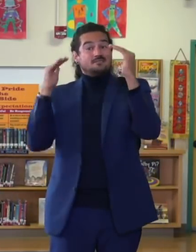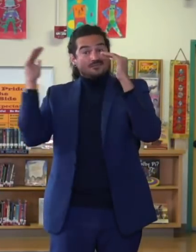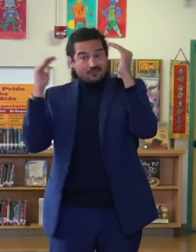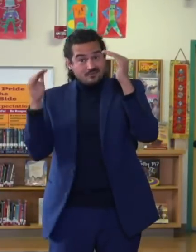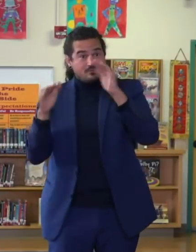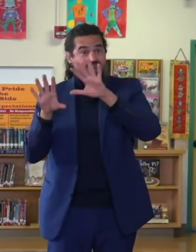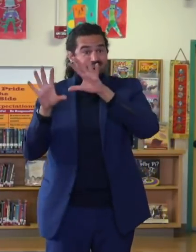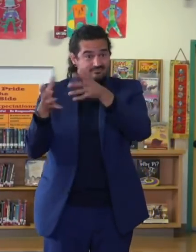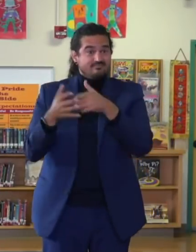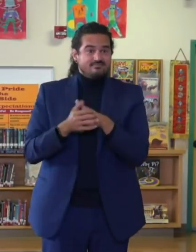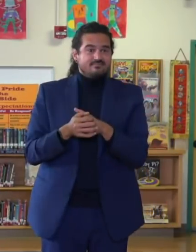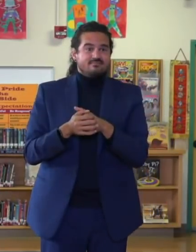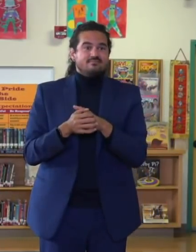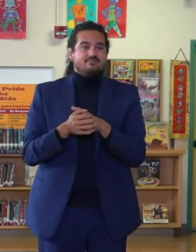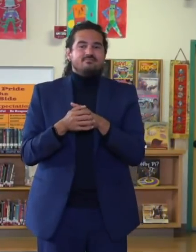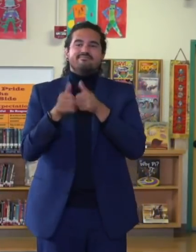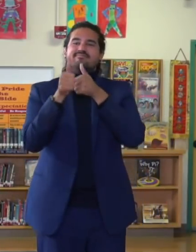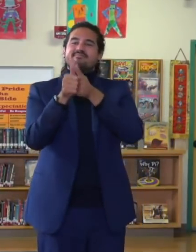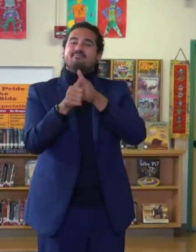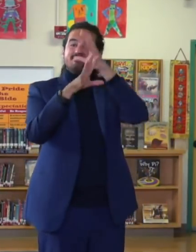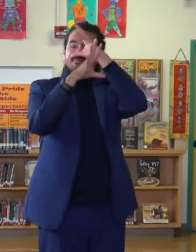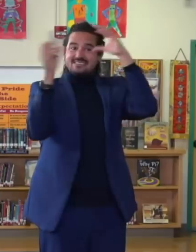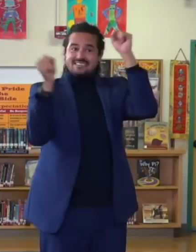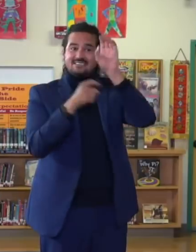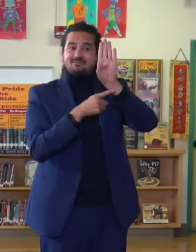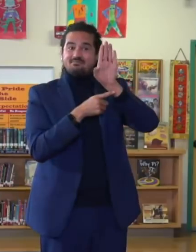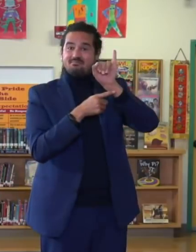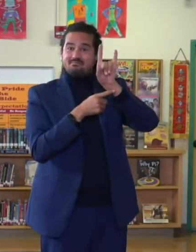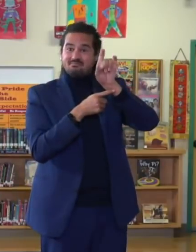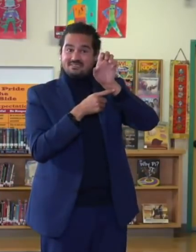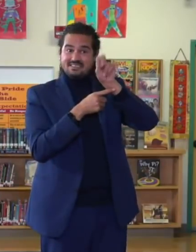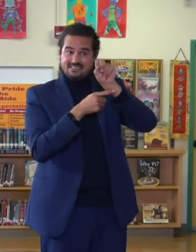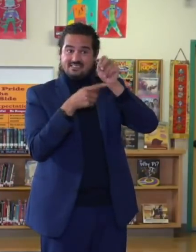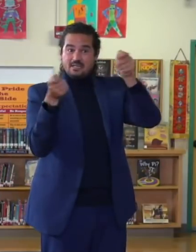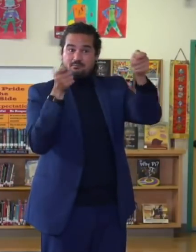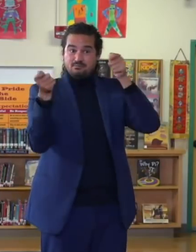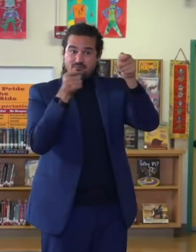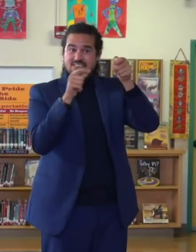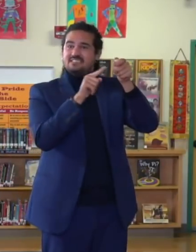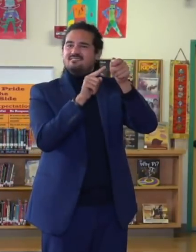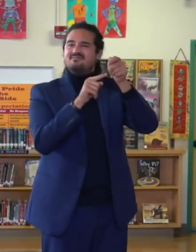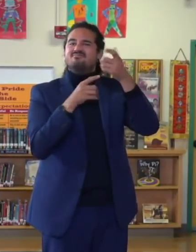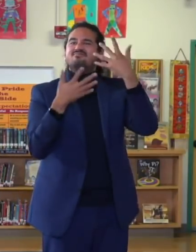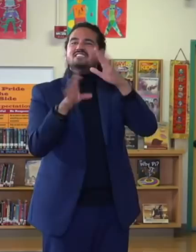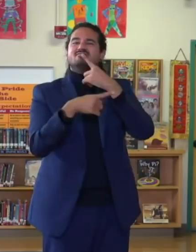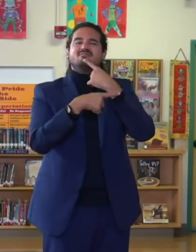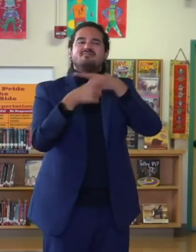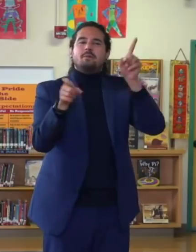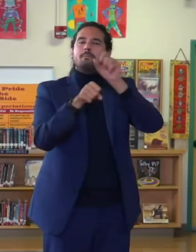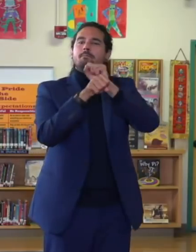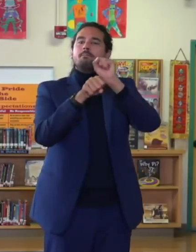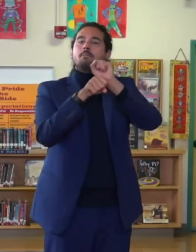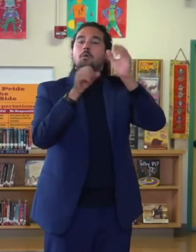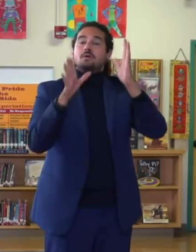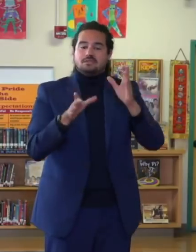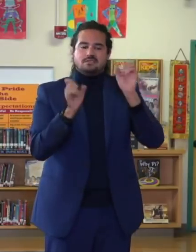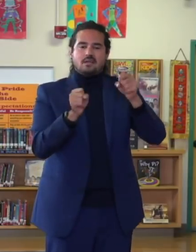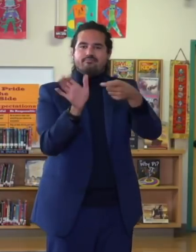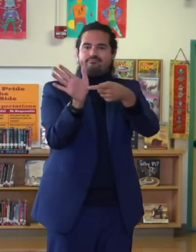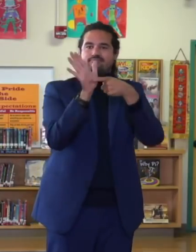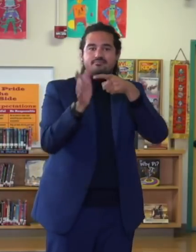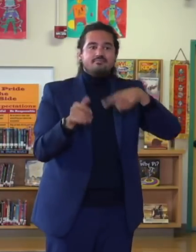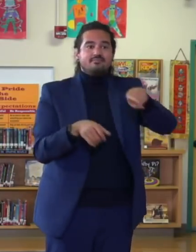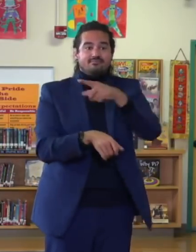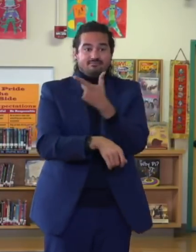administration as it relates to all employees, we will consider moving that forward. But in the absence of